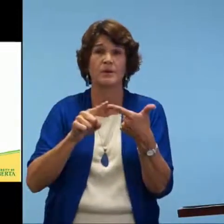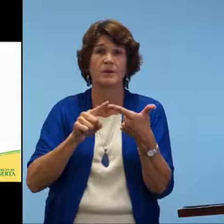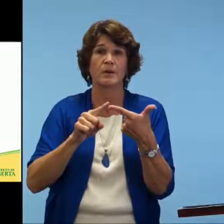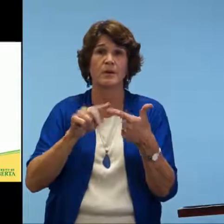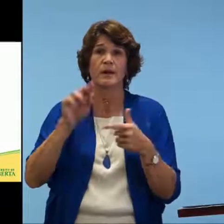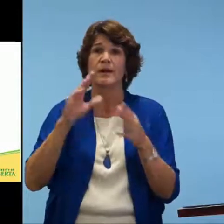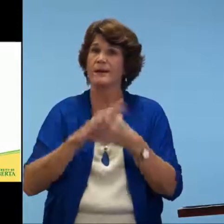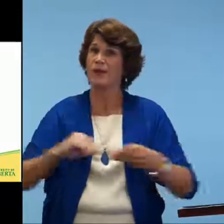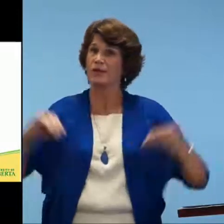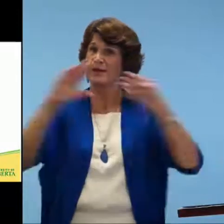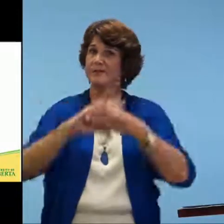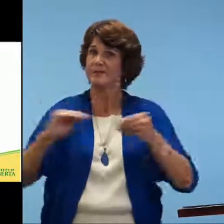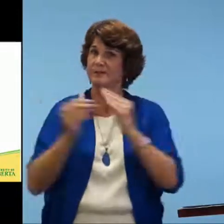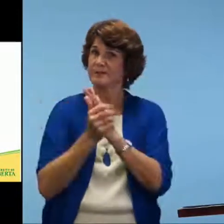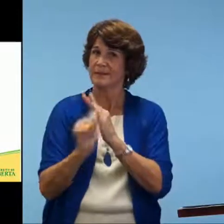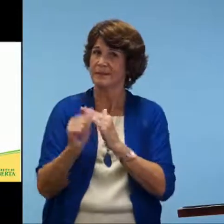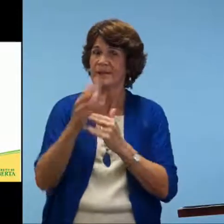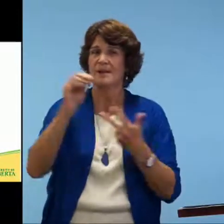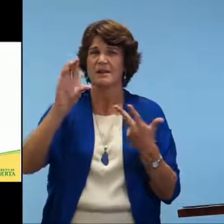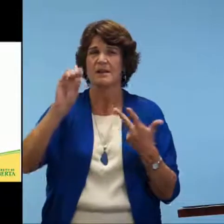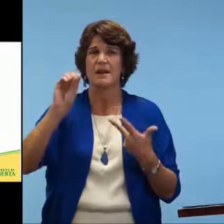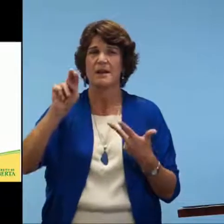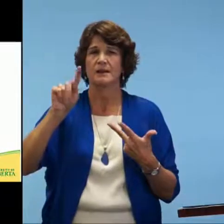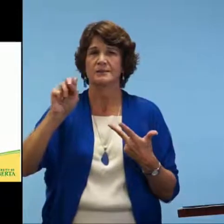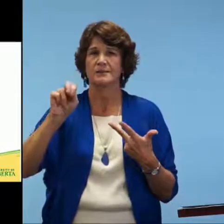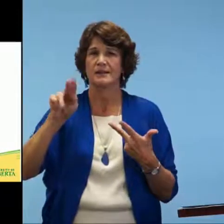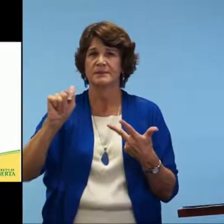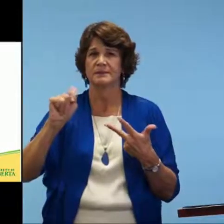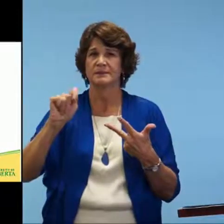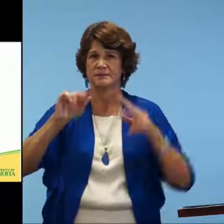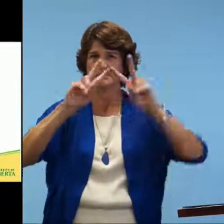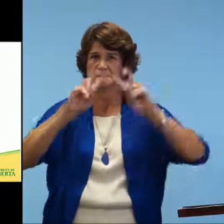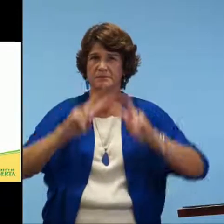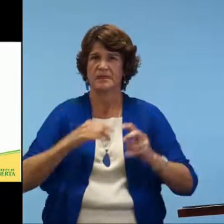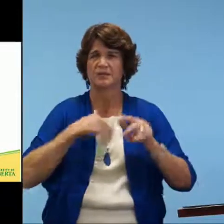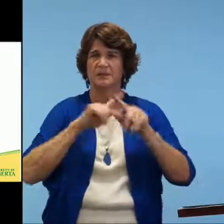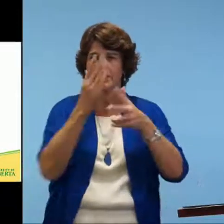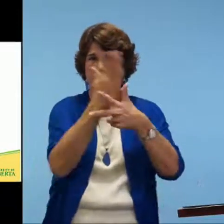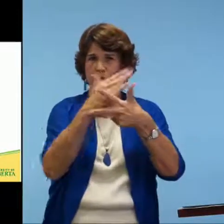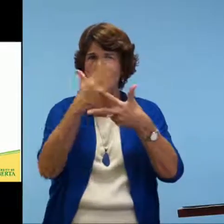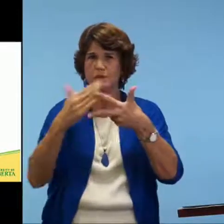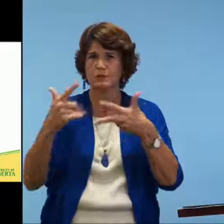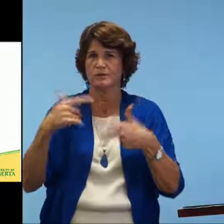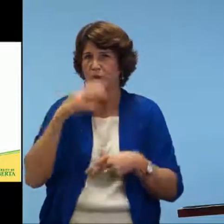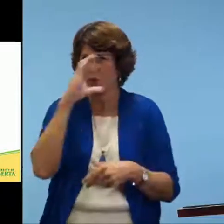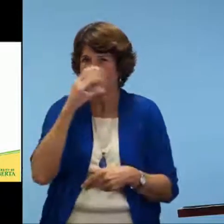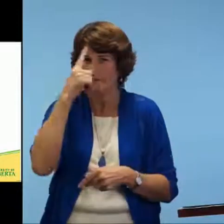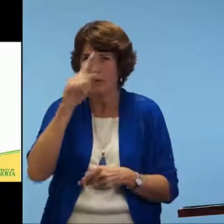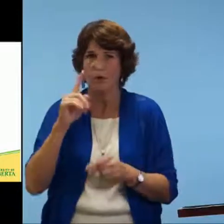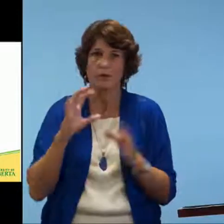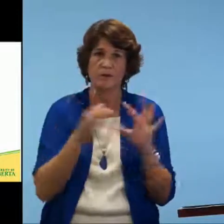grammar, ability of their grammar level, their narrative skills, and content analysis.